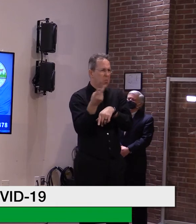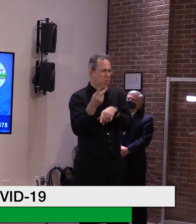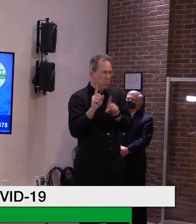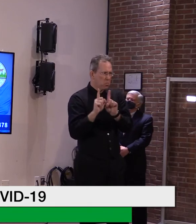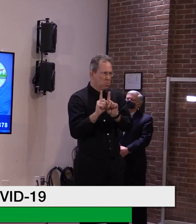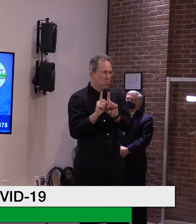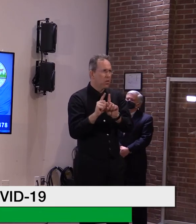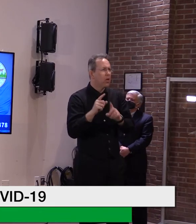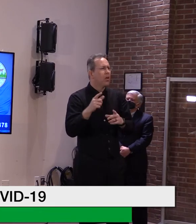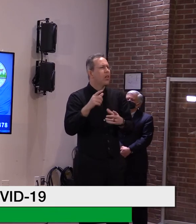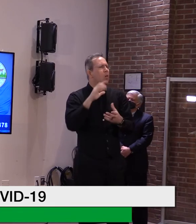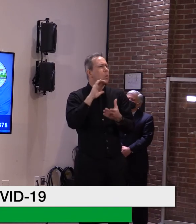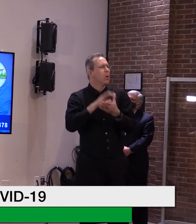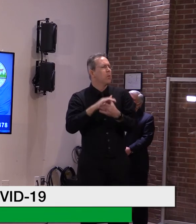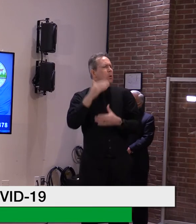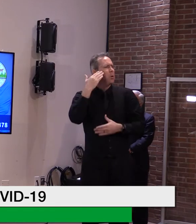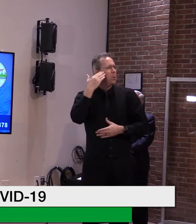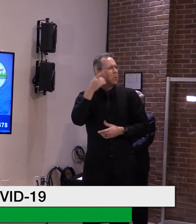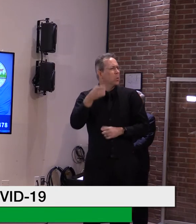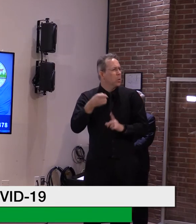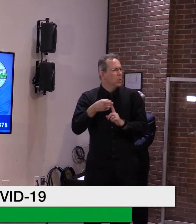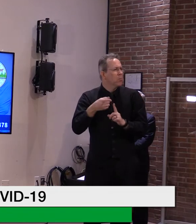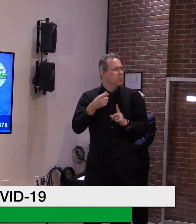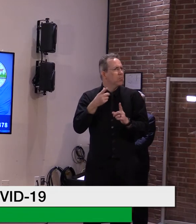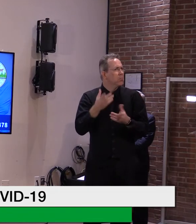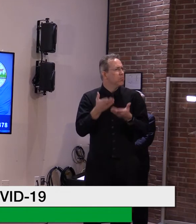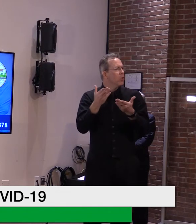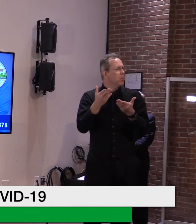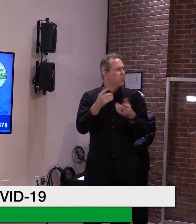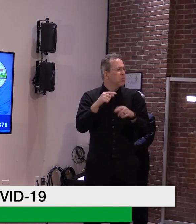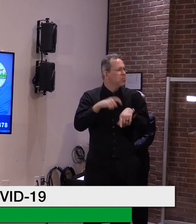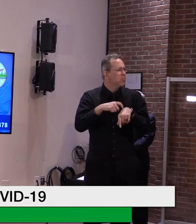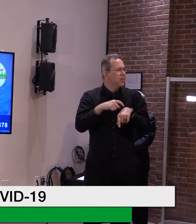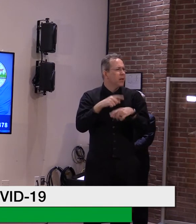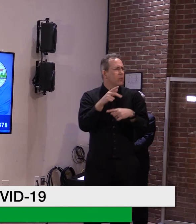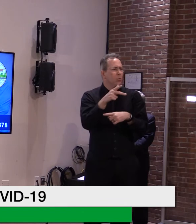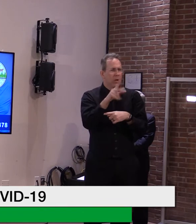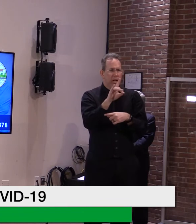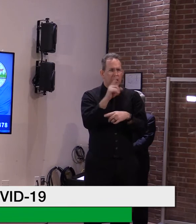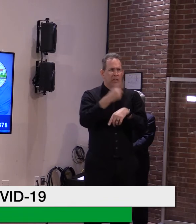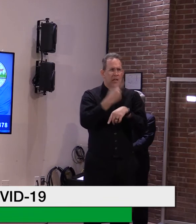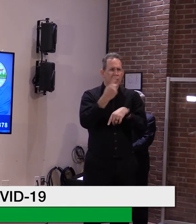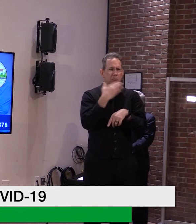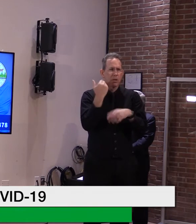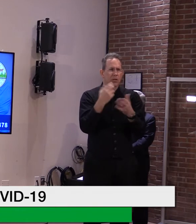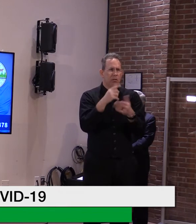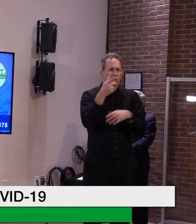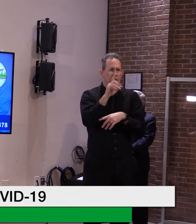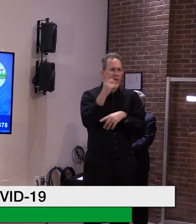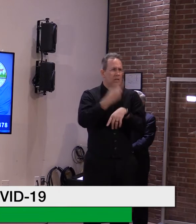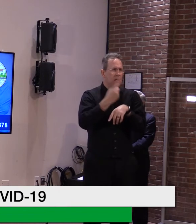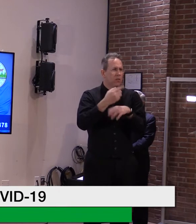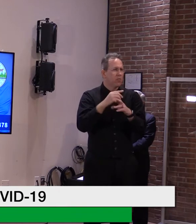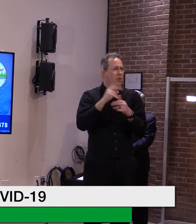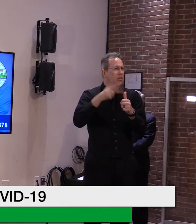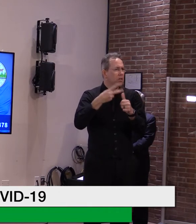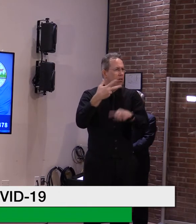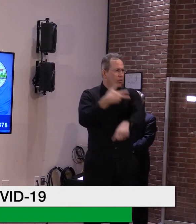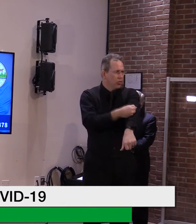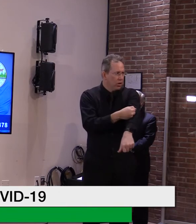is, um, 28 days. And although she knows it's acceptable to